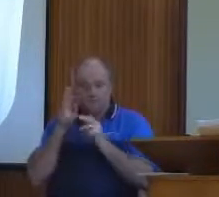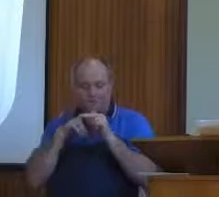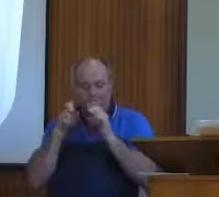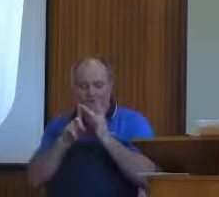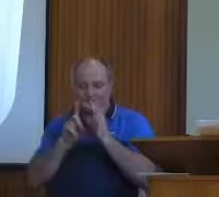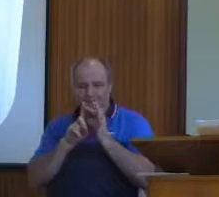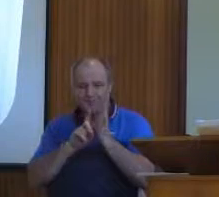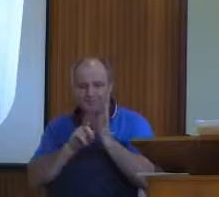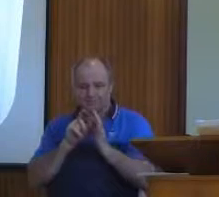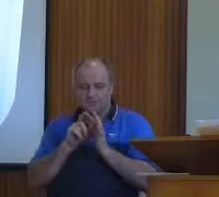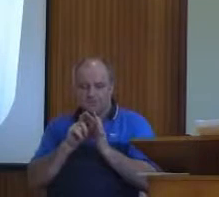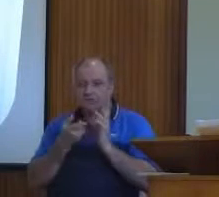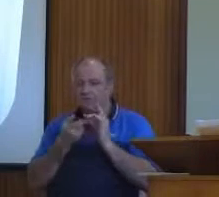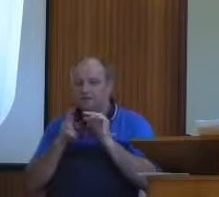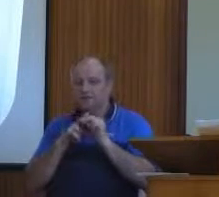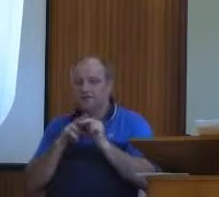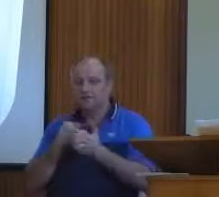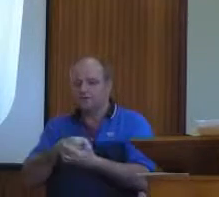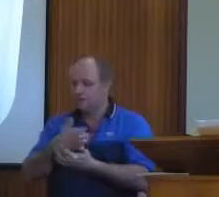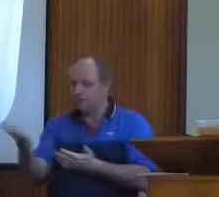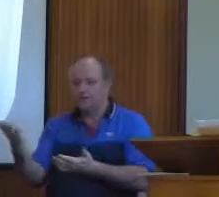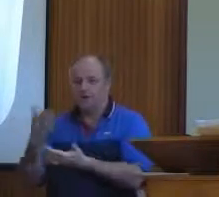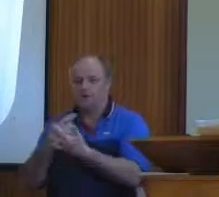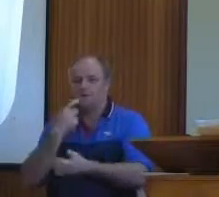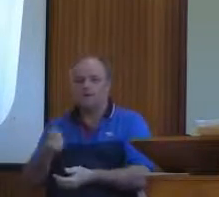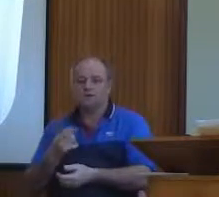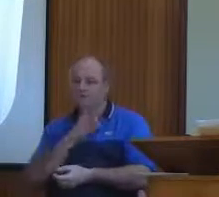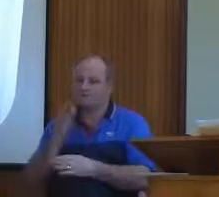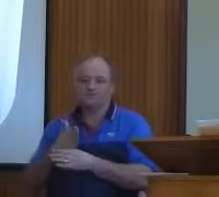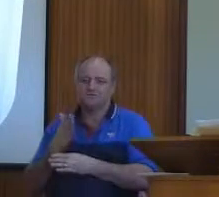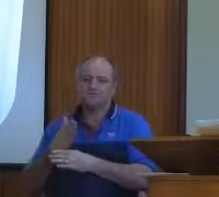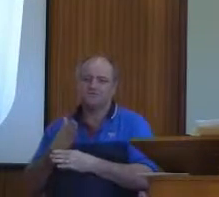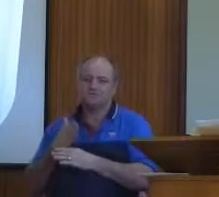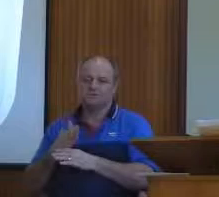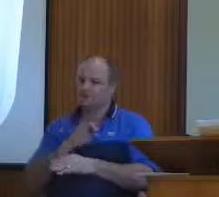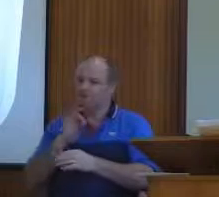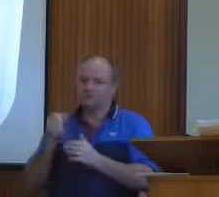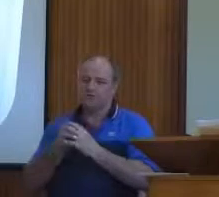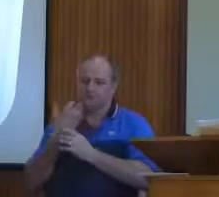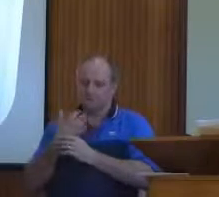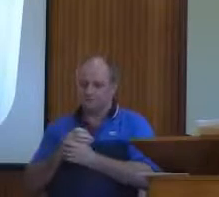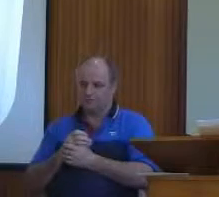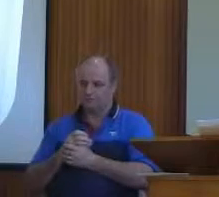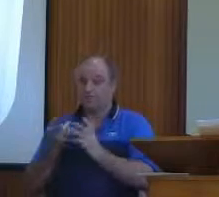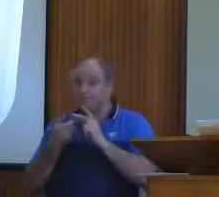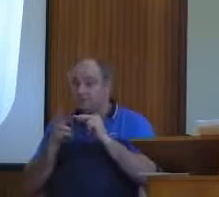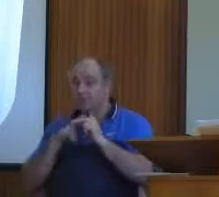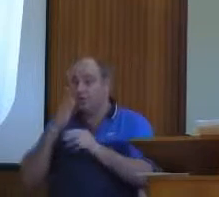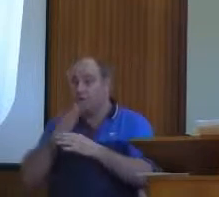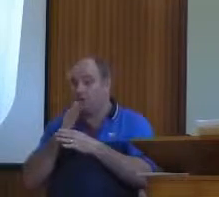So having learned the wonders of belonging to Christ, serve Him. And one of the evidences